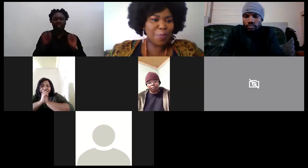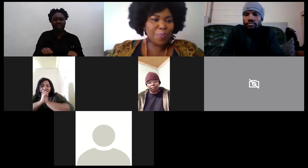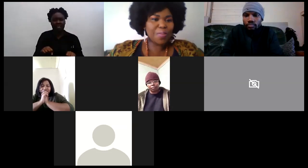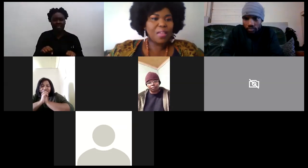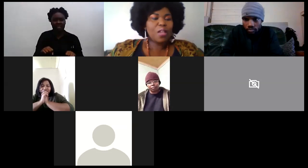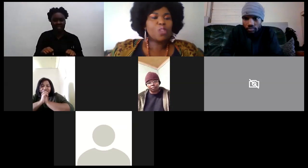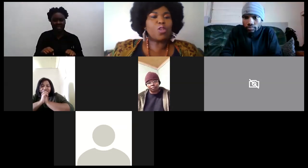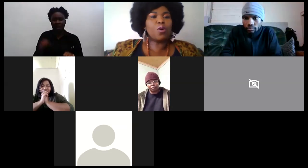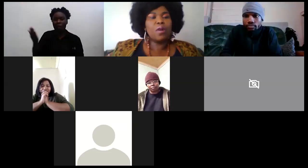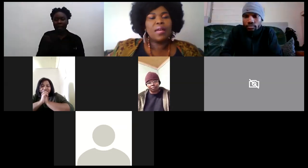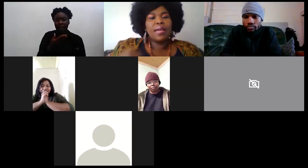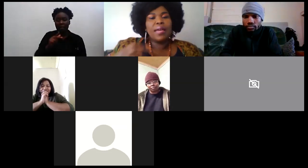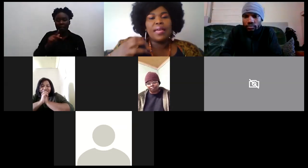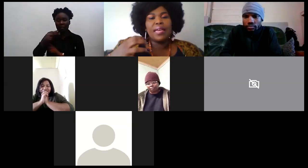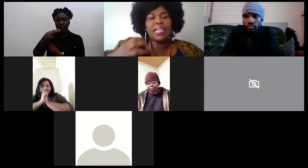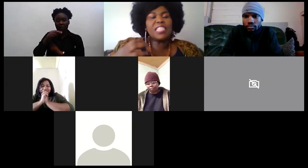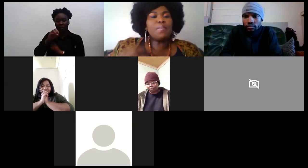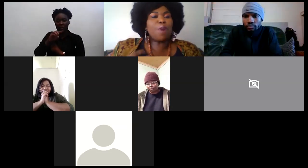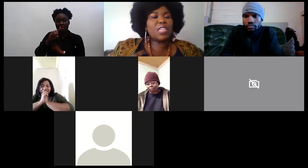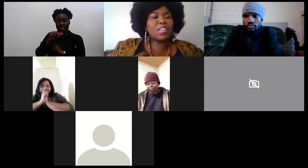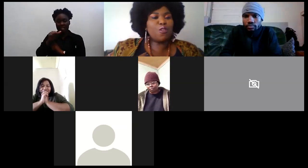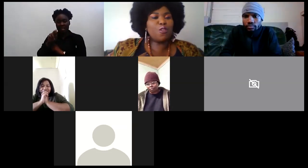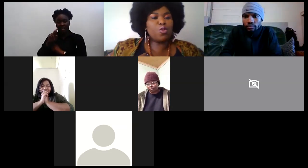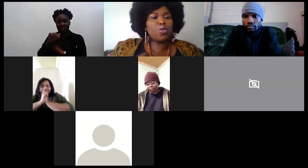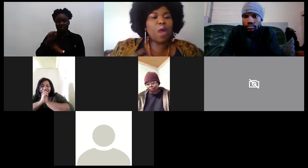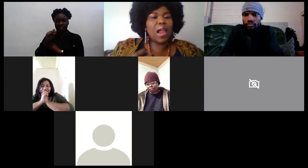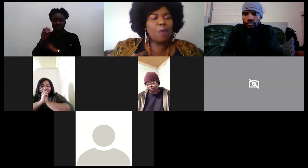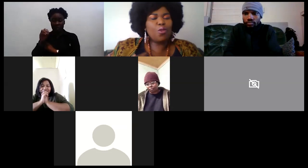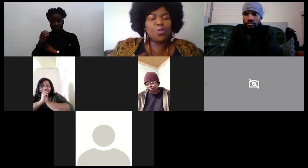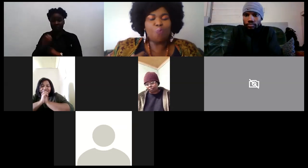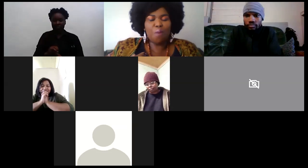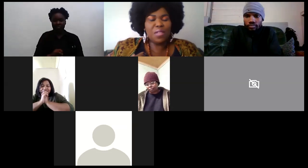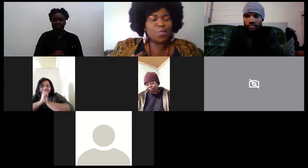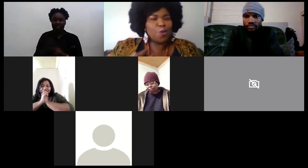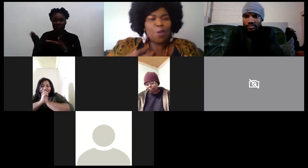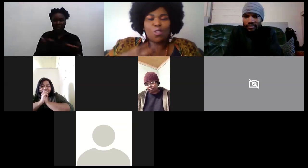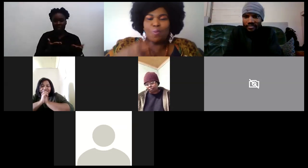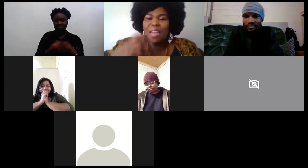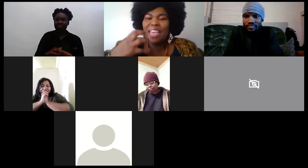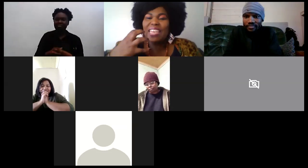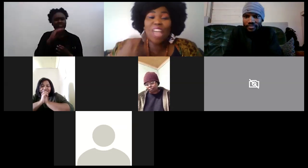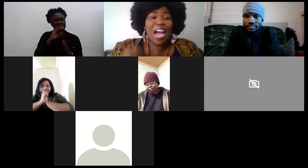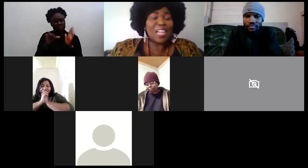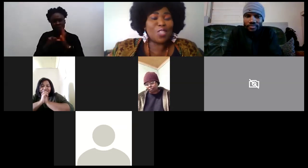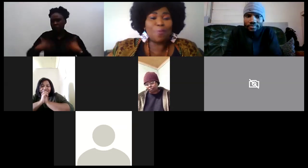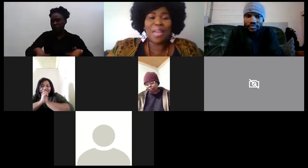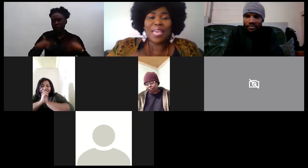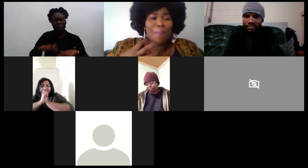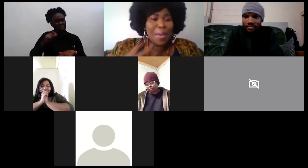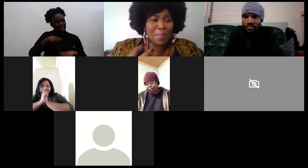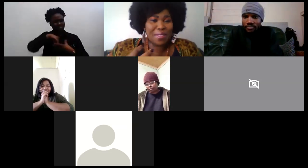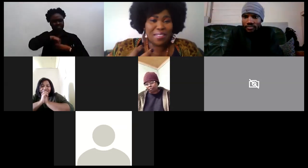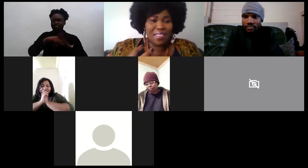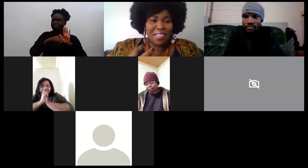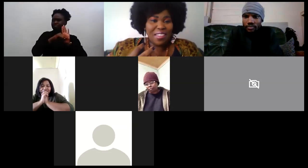so it is important for you to to allow those moments to to be like a child to be like